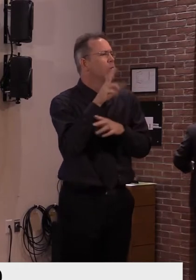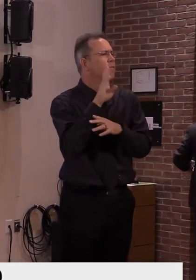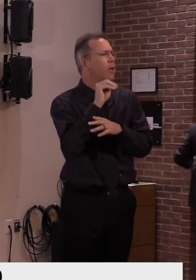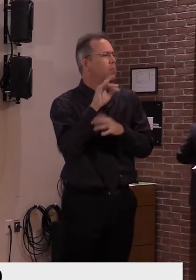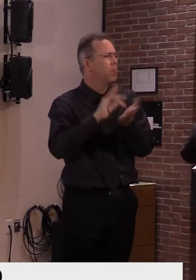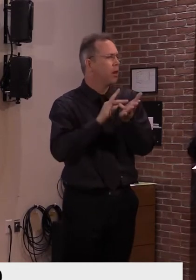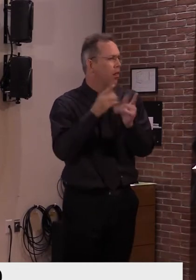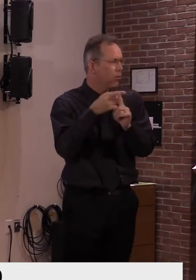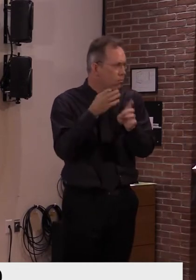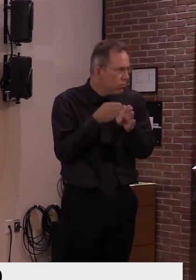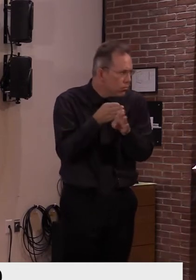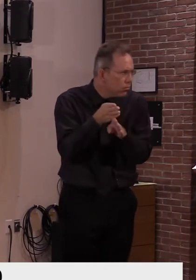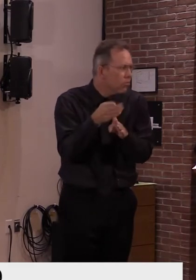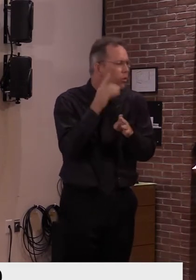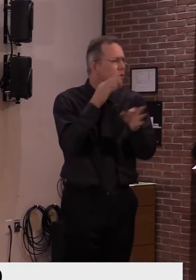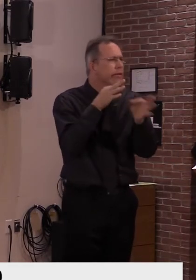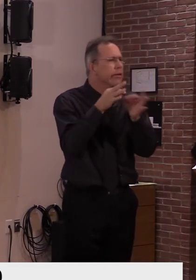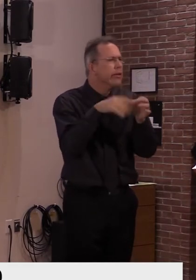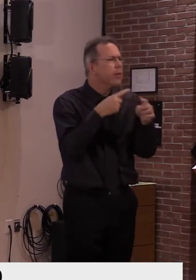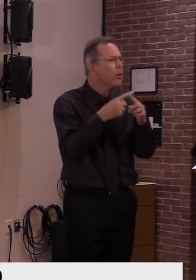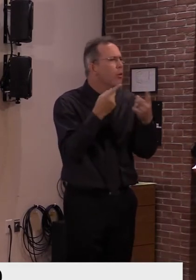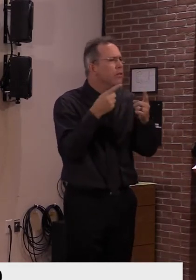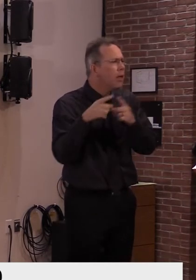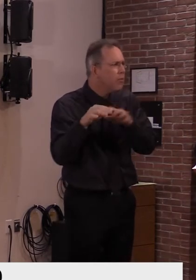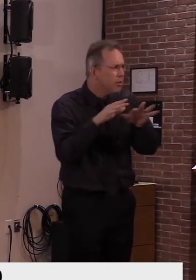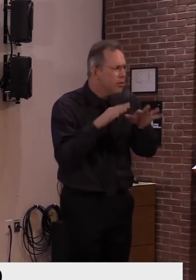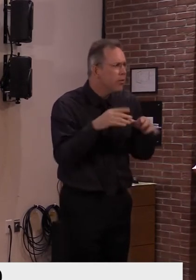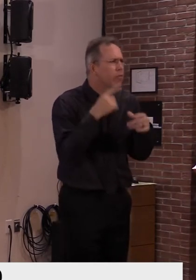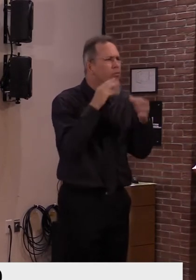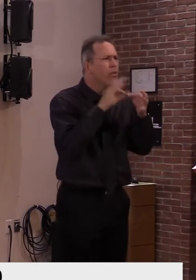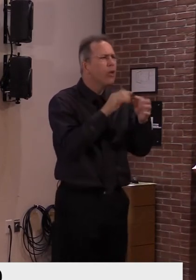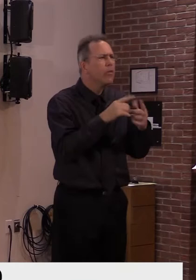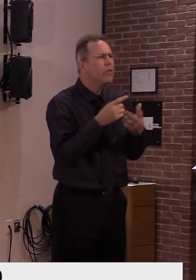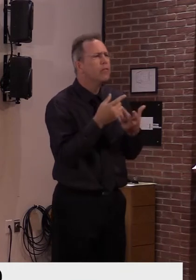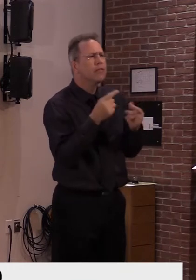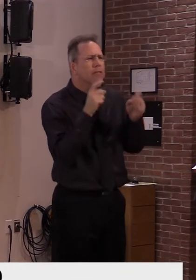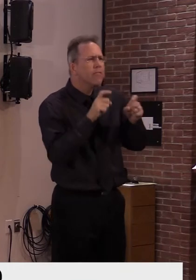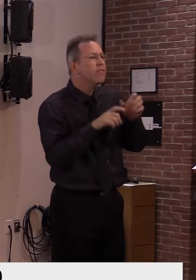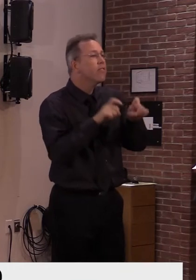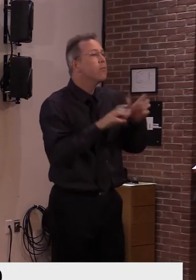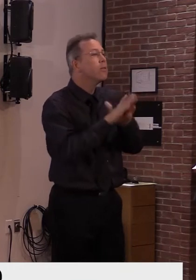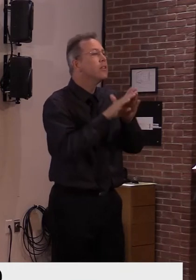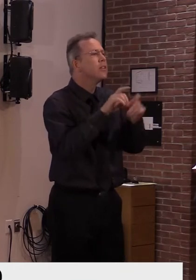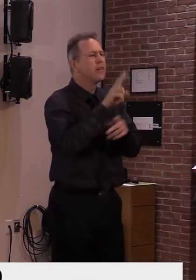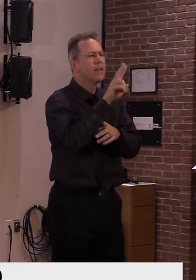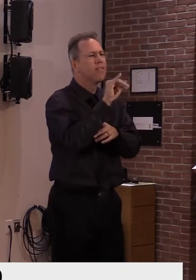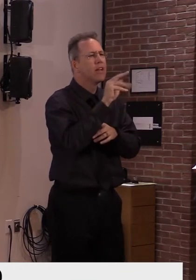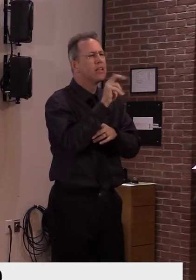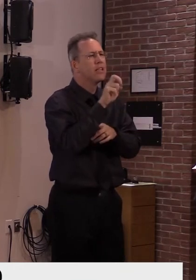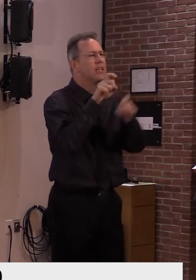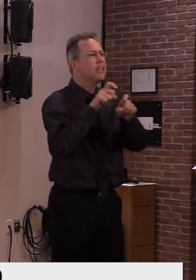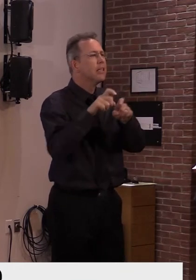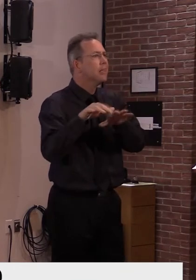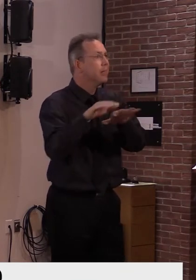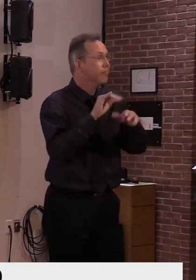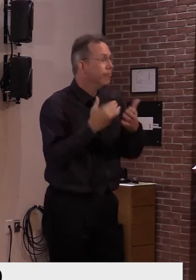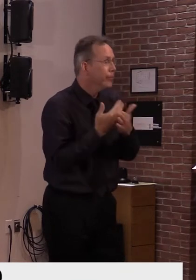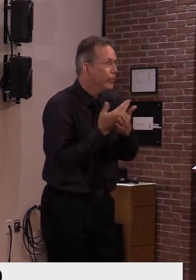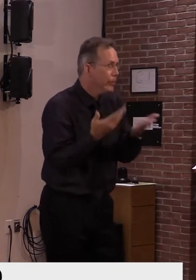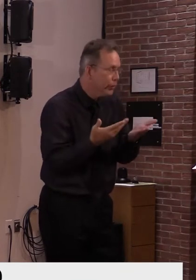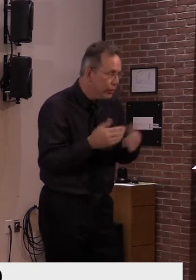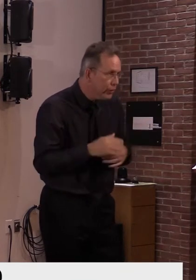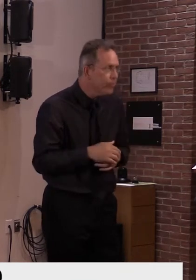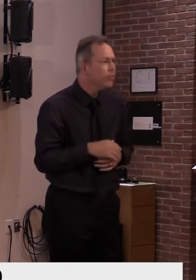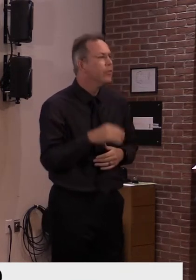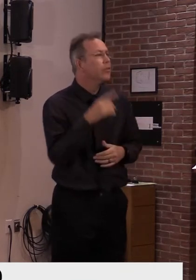vaccine for COVID-19. She'll talk about how the UVM Medical Center and the Vaccine Testing Center at UVM have been